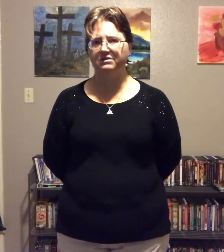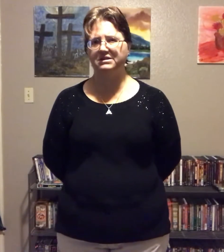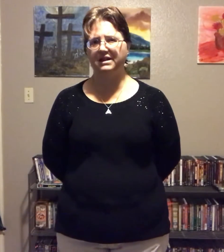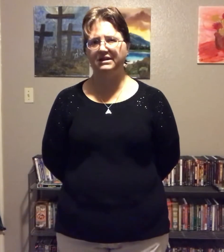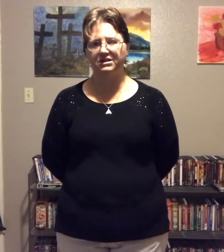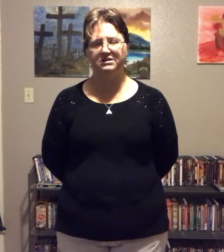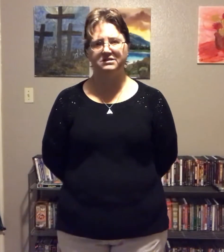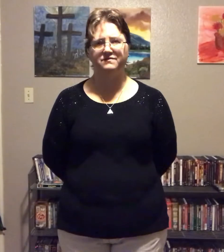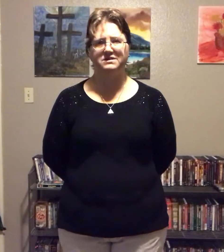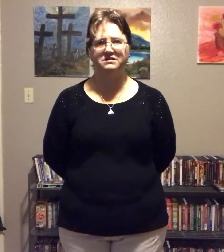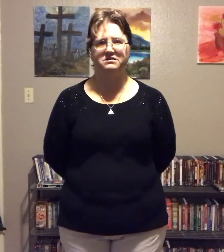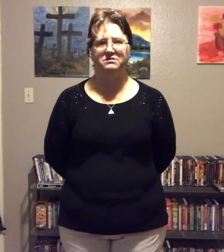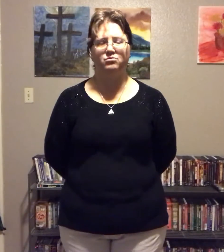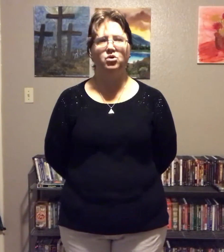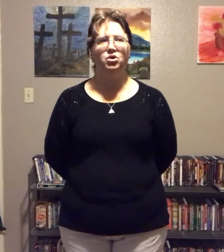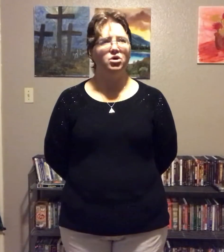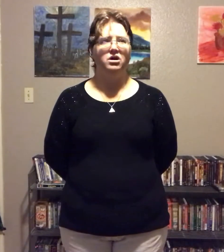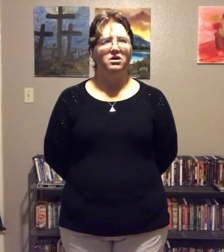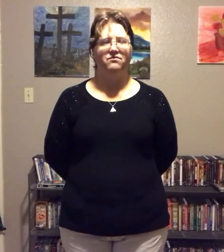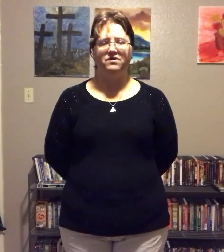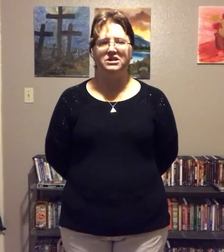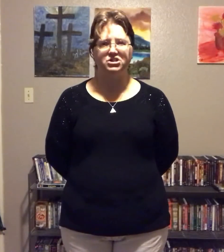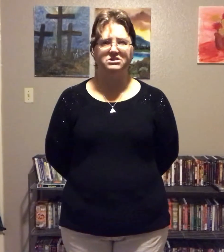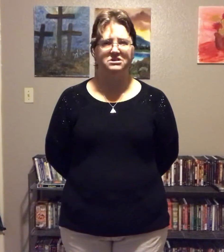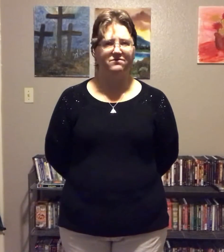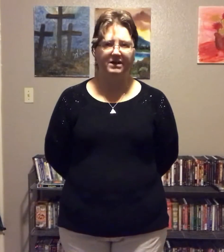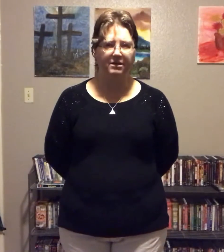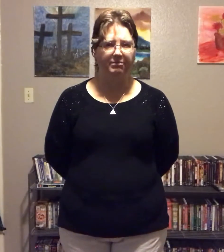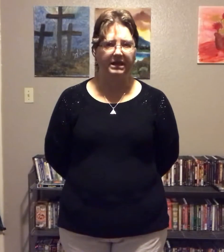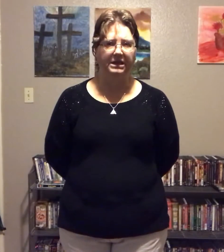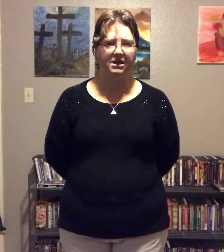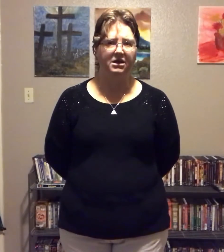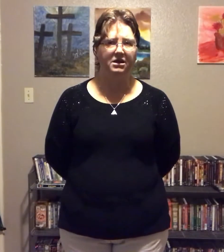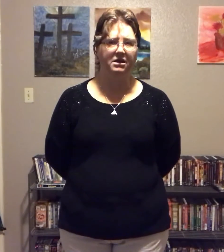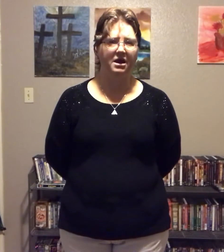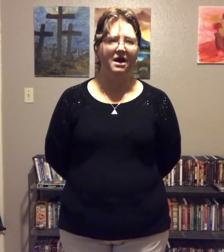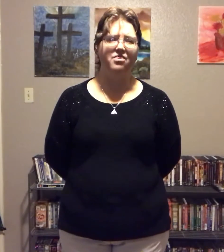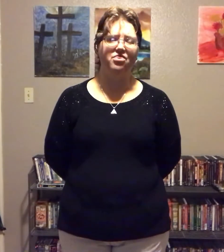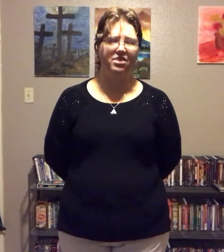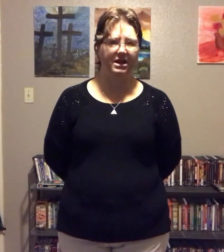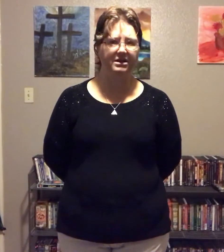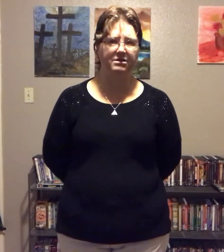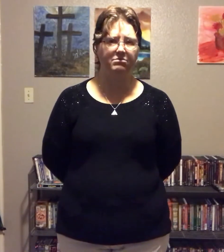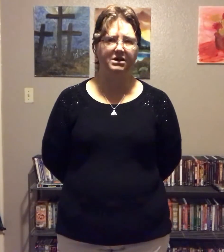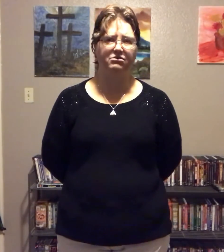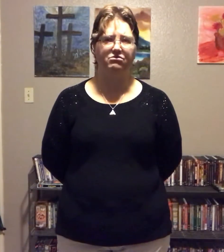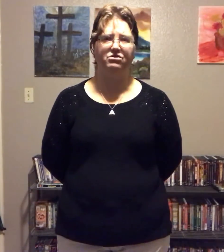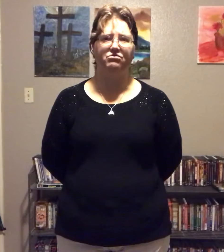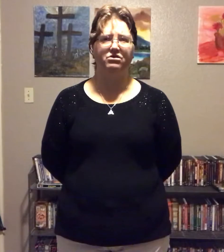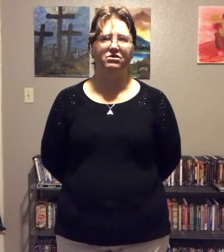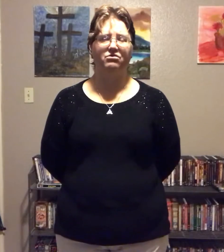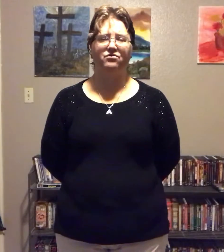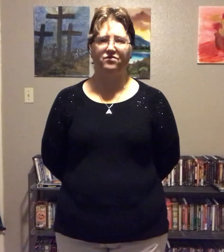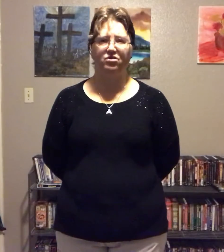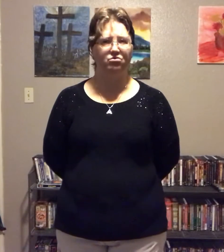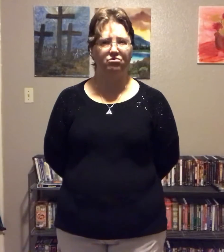its digestive system finishes developing. And then it can be introduced to other foods.